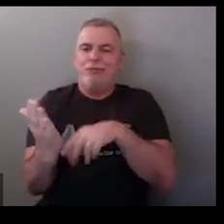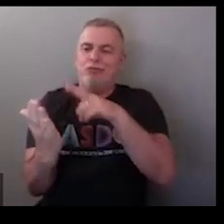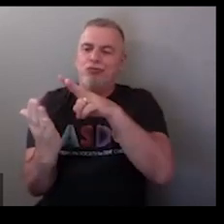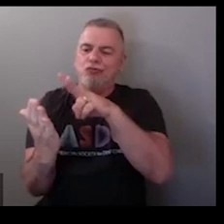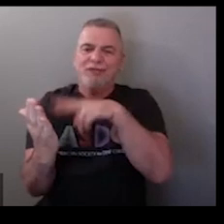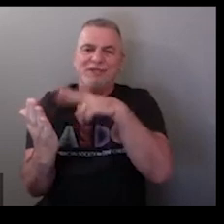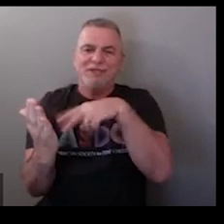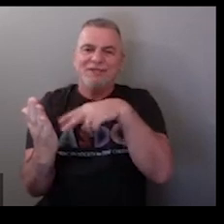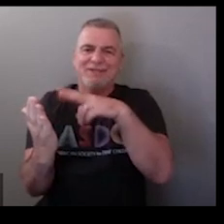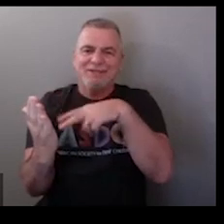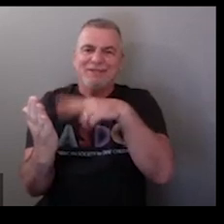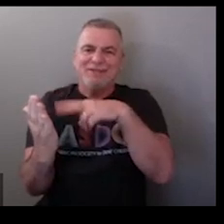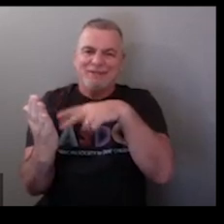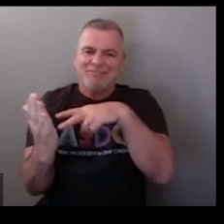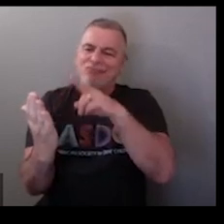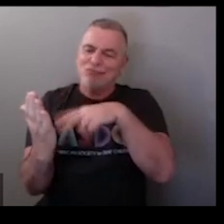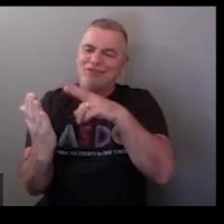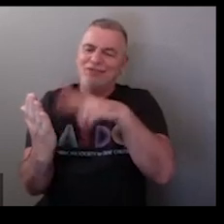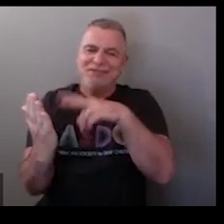and then reading